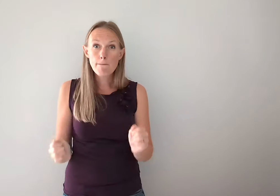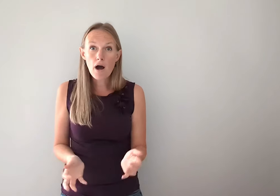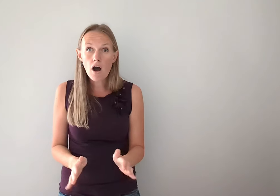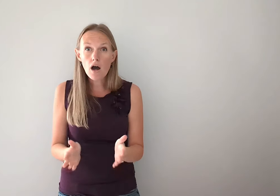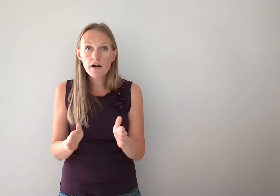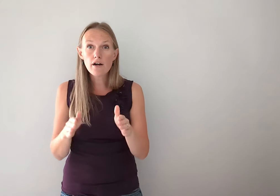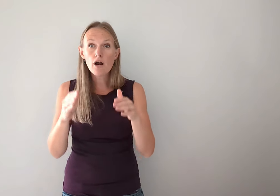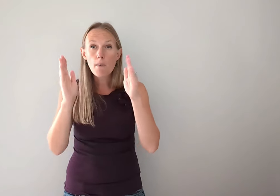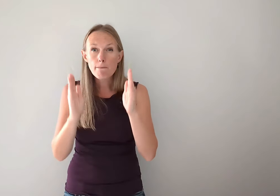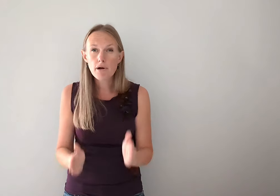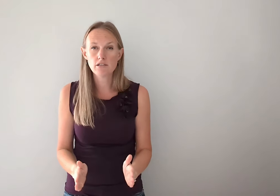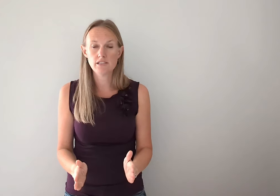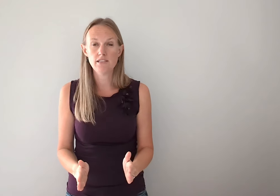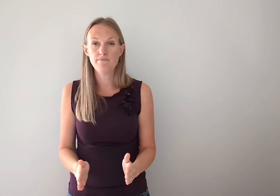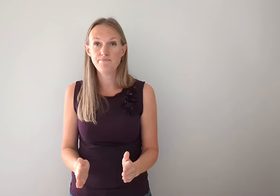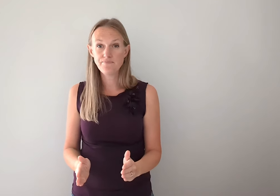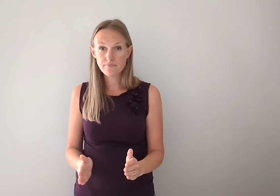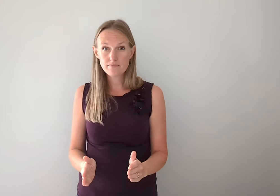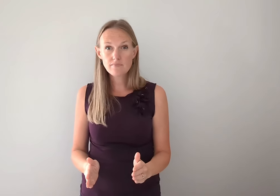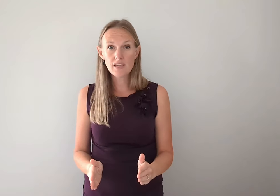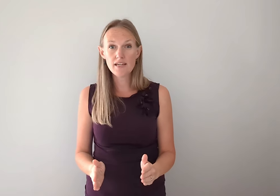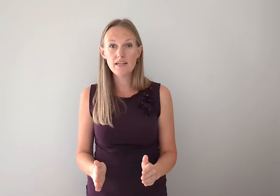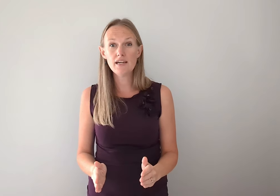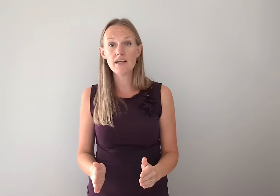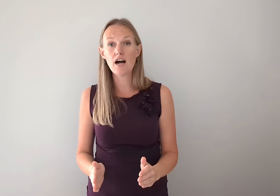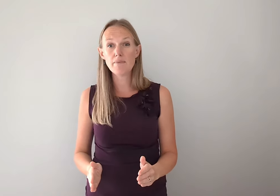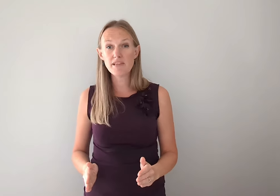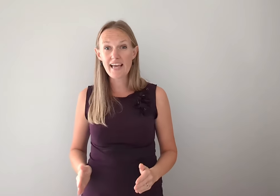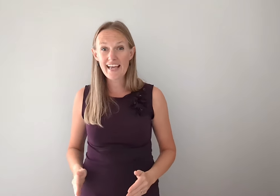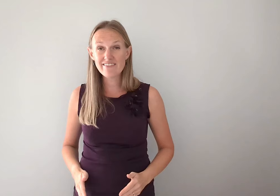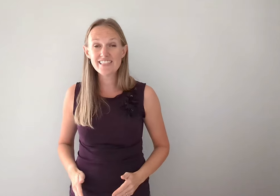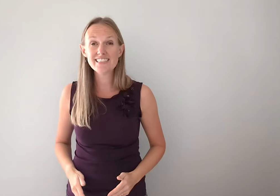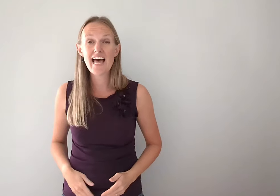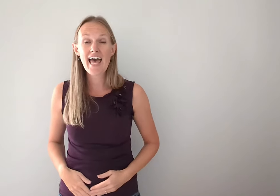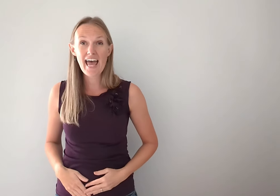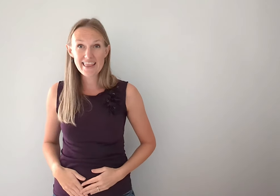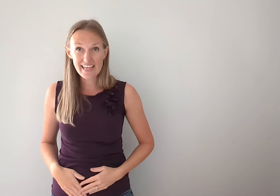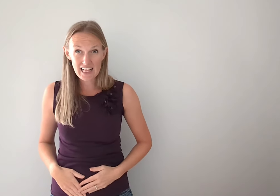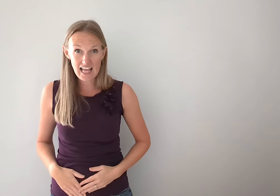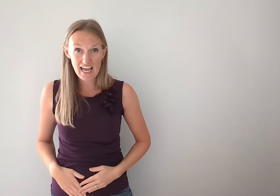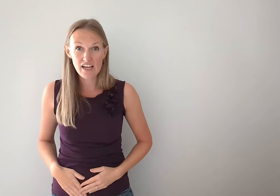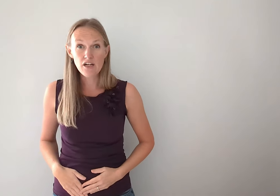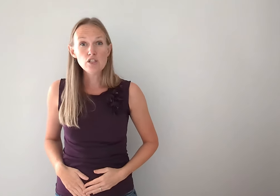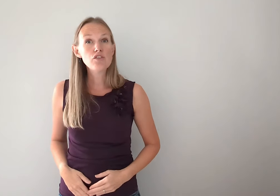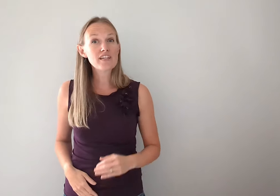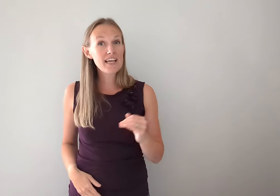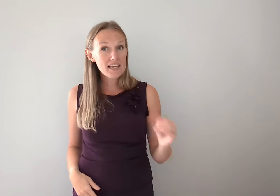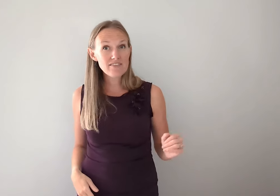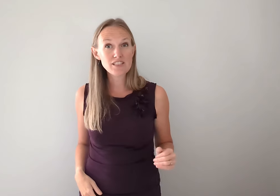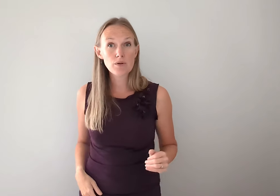Artist, potter, person. Okay. And then I'm the canvas and the clay. So for canvas, what